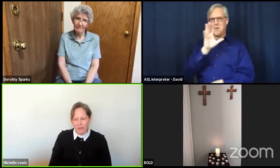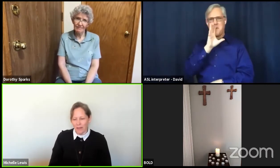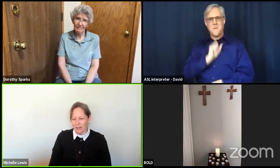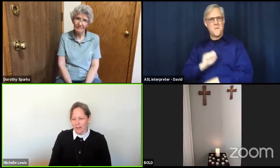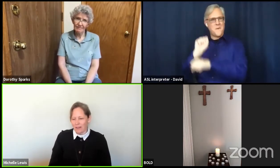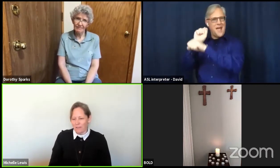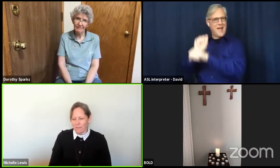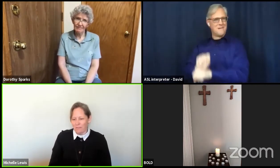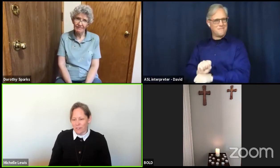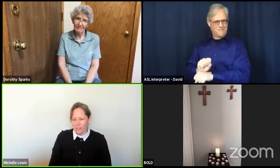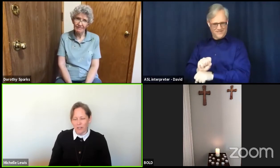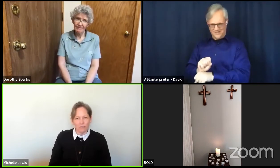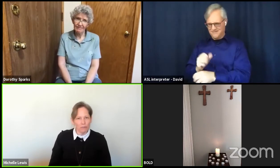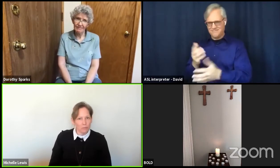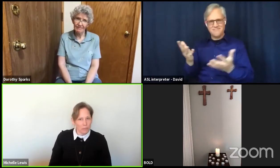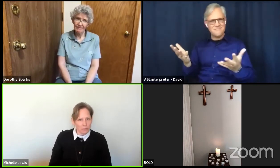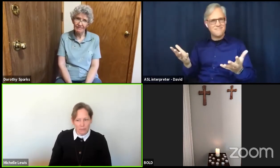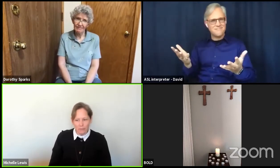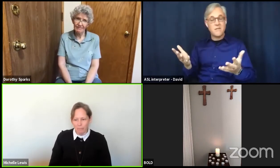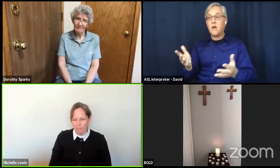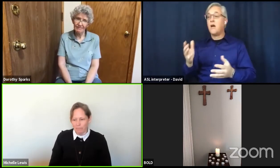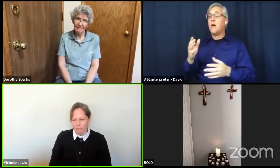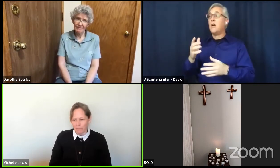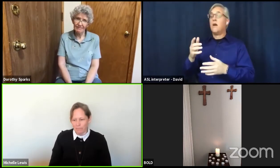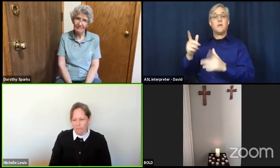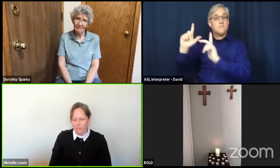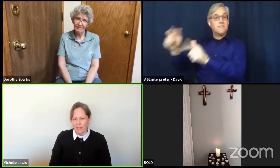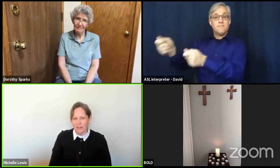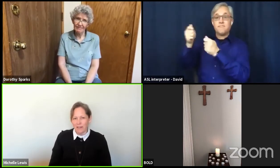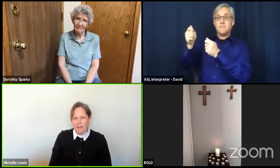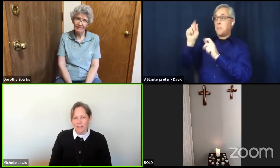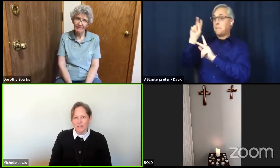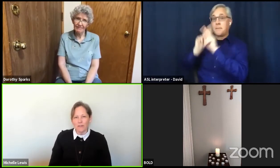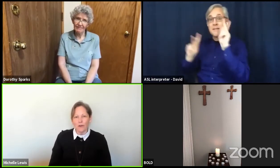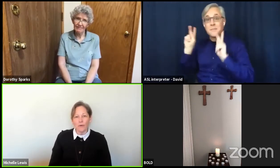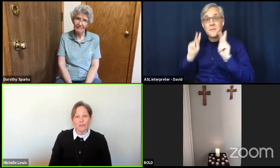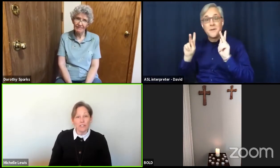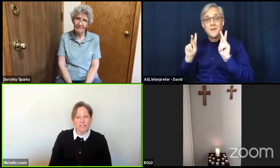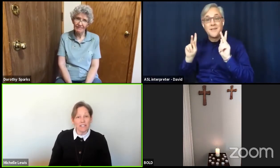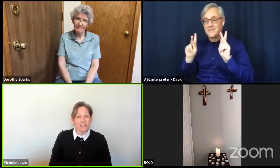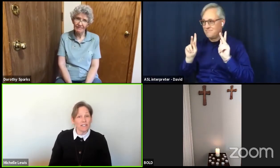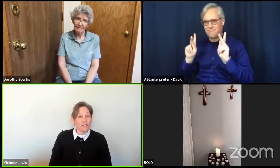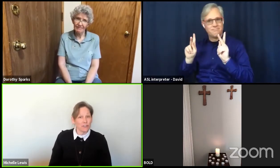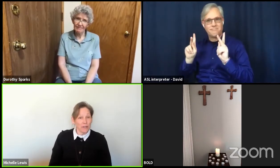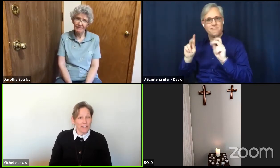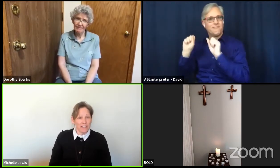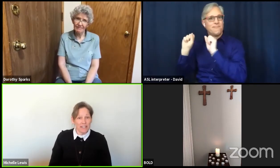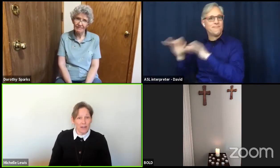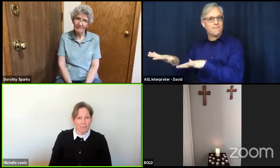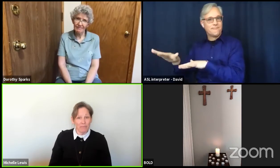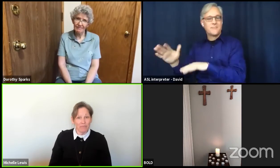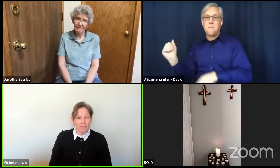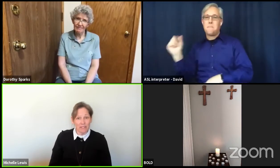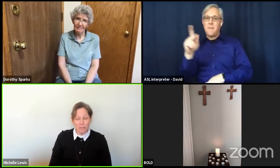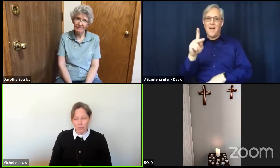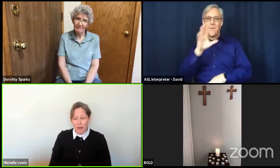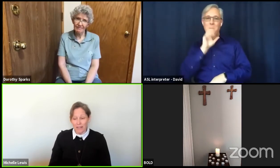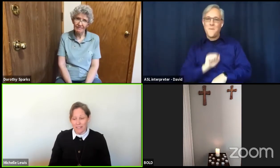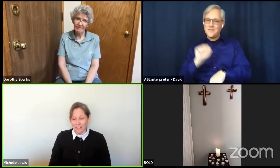fishing for people. So Jesus joins them, surprises them,